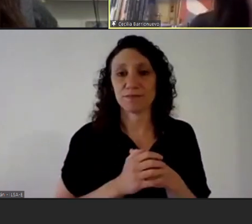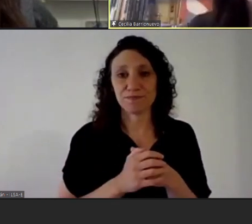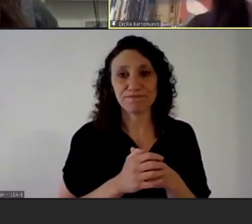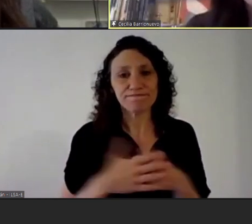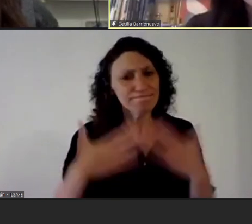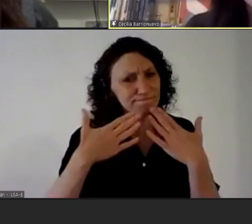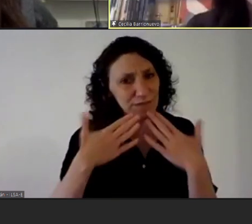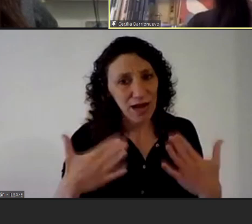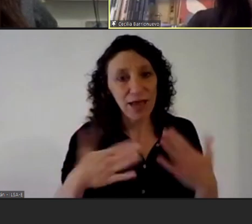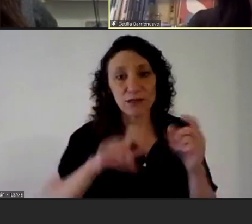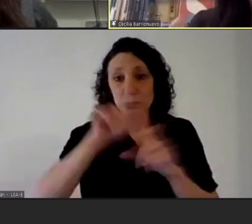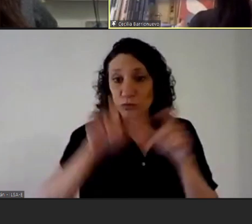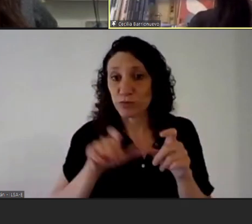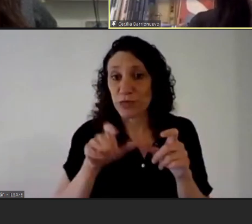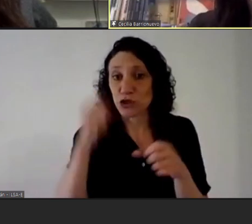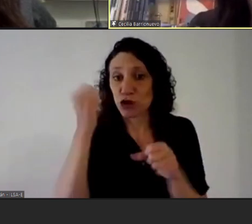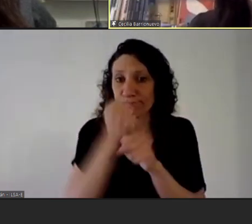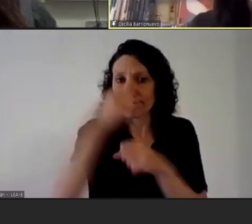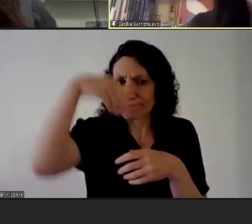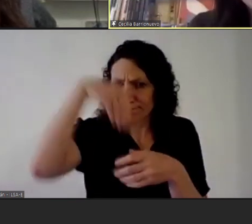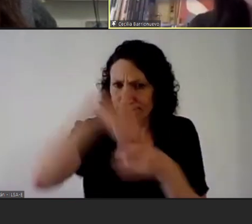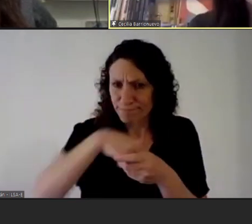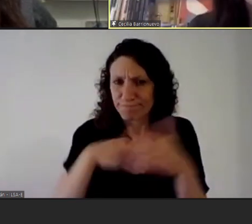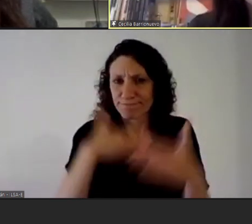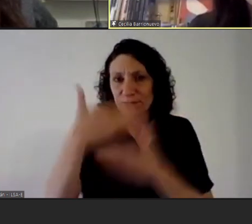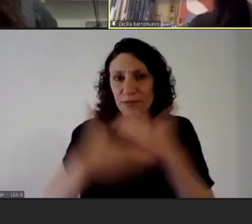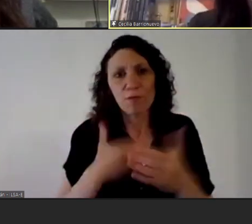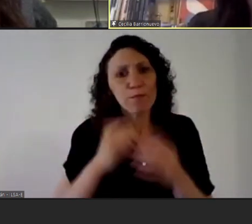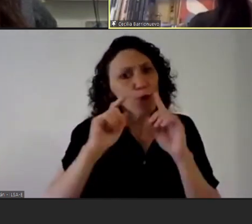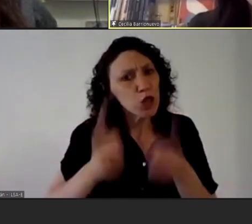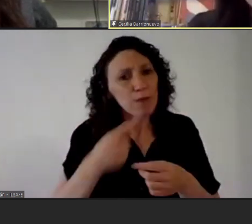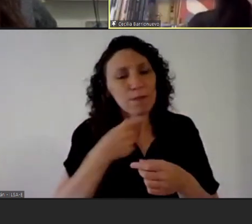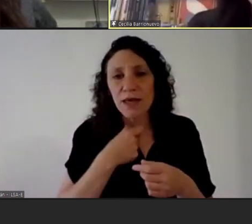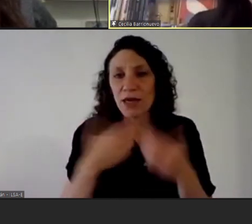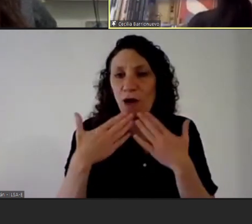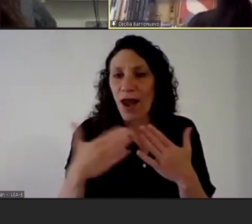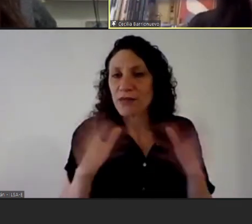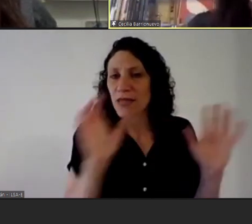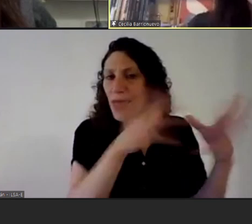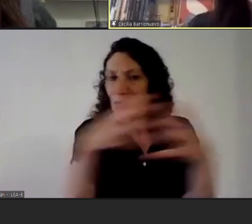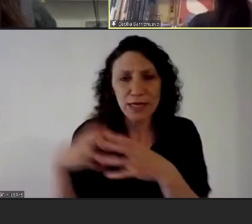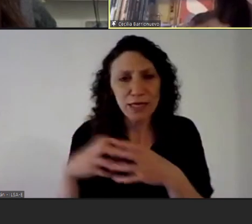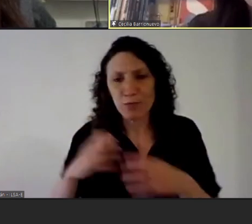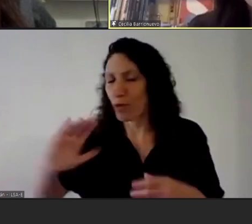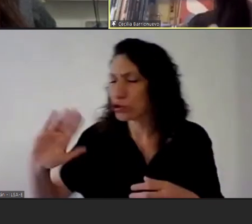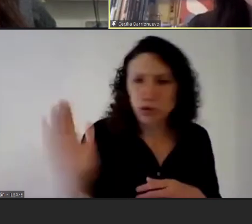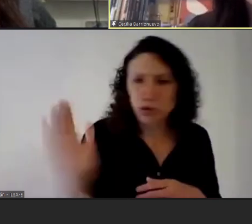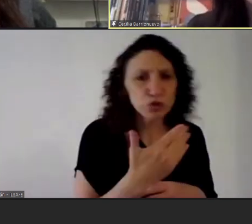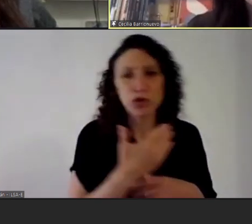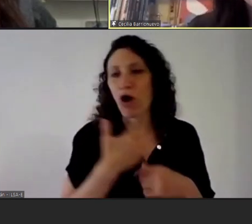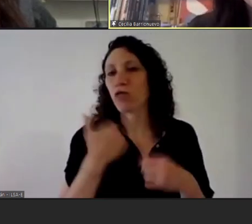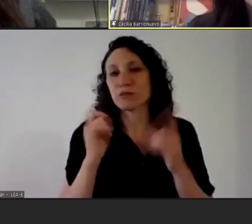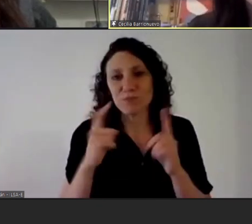those who have been working hard for this forum to be possible but all the teams of the festival that has